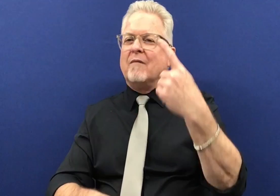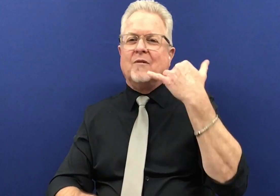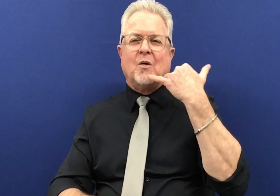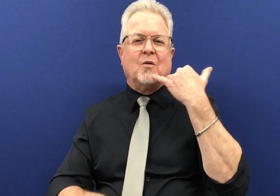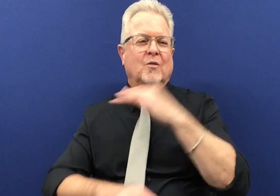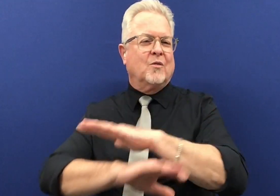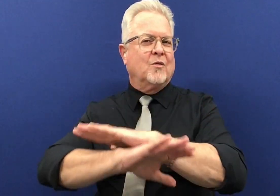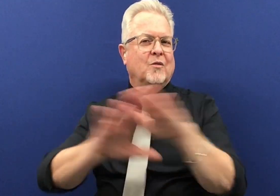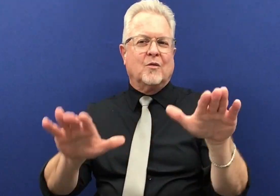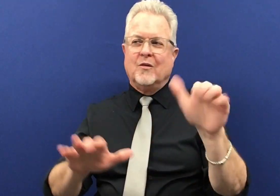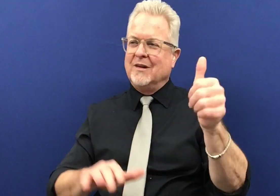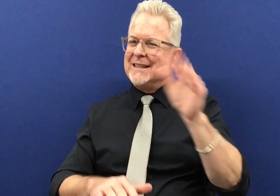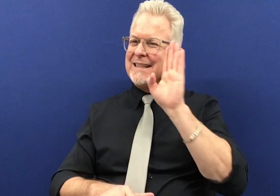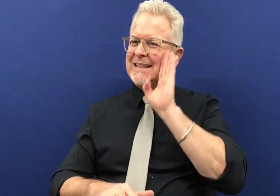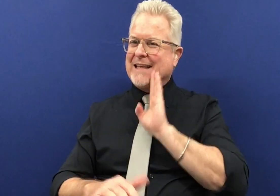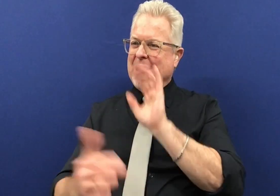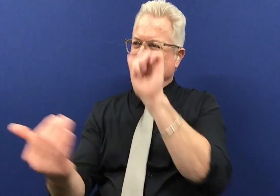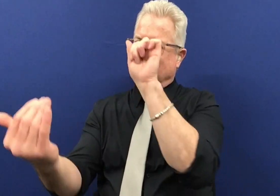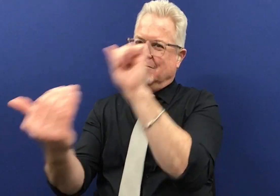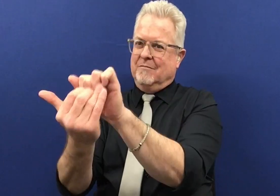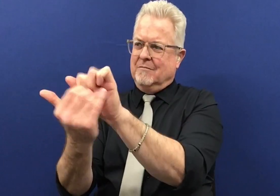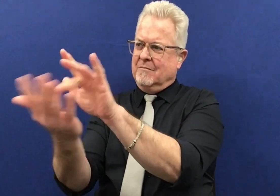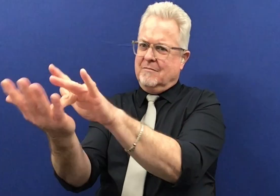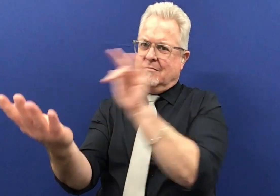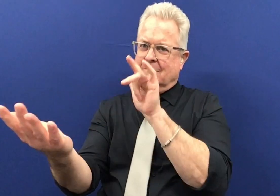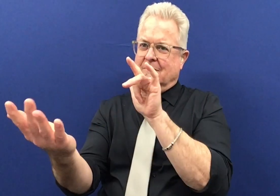phone to anyone on the phone it's a scam